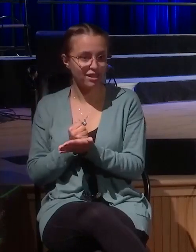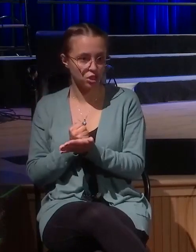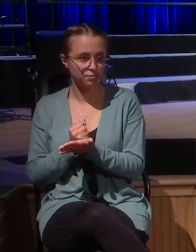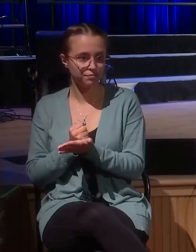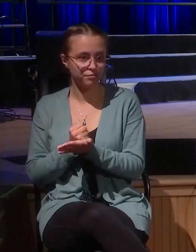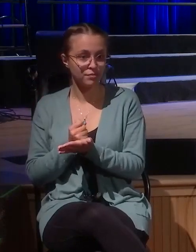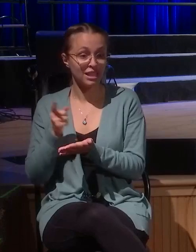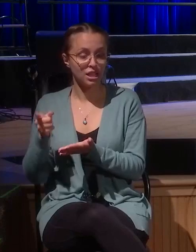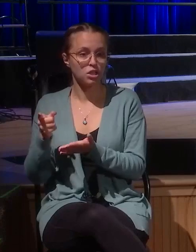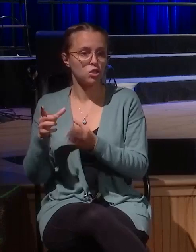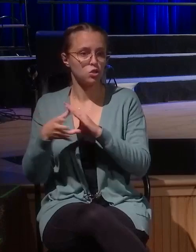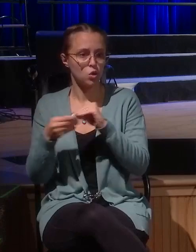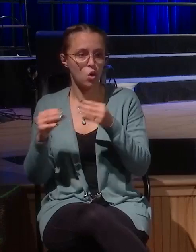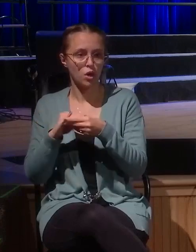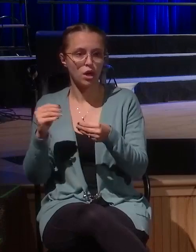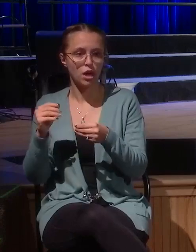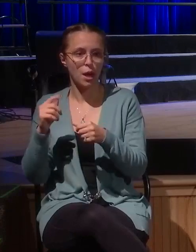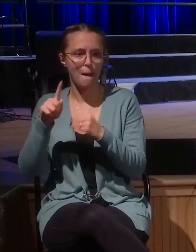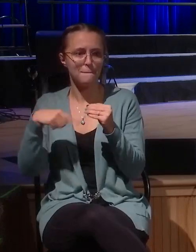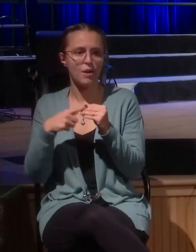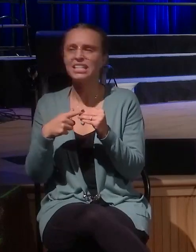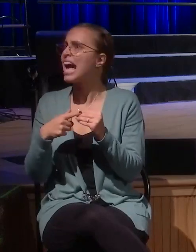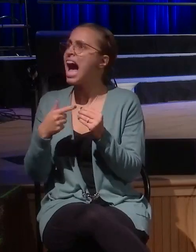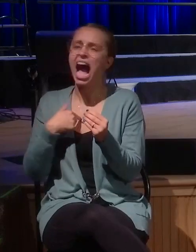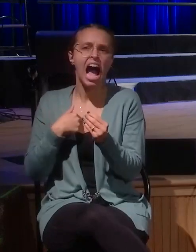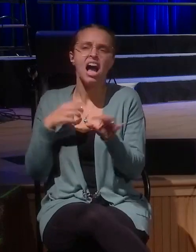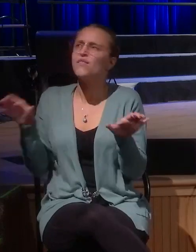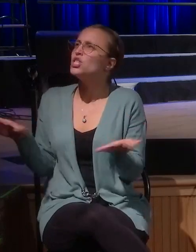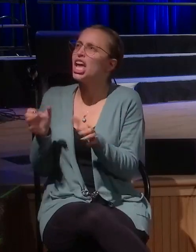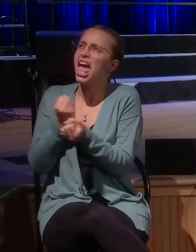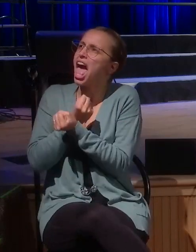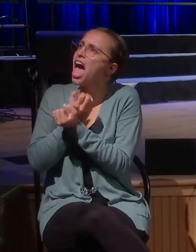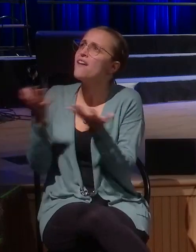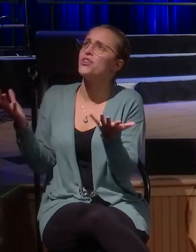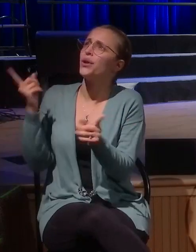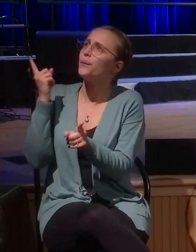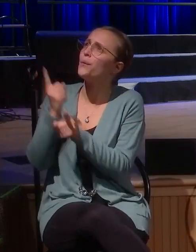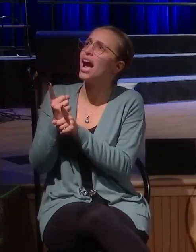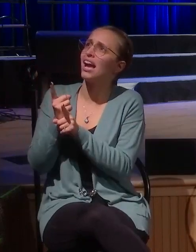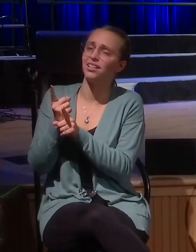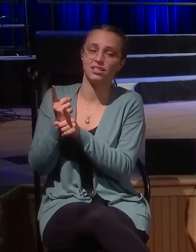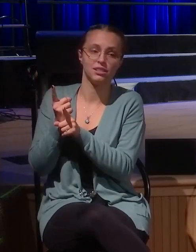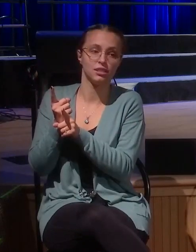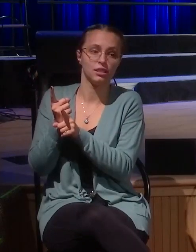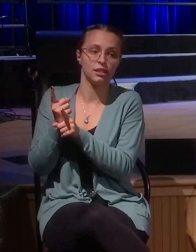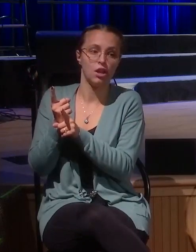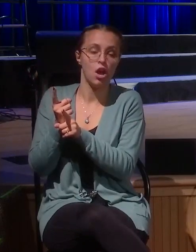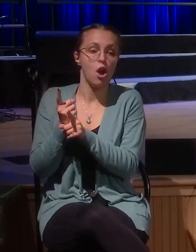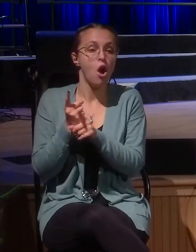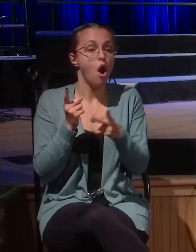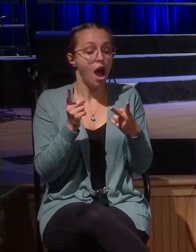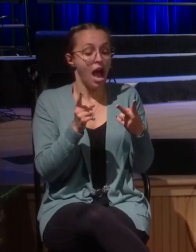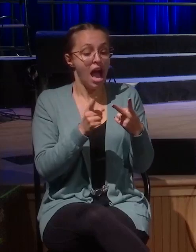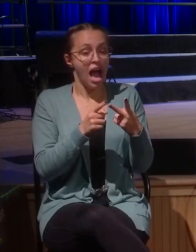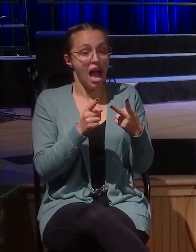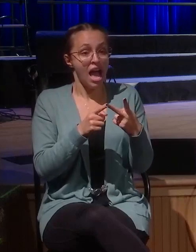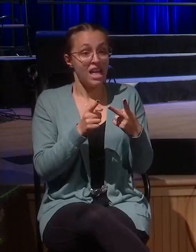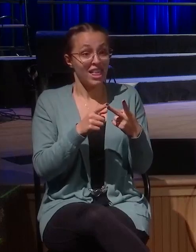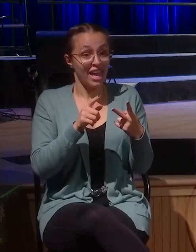Look at me. pounds his chest and he says, I've done everything right. And then the tax collector, who's represented as the sinner, the tax collector's there.